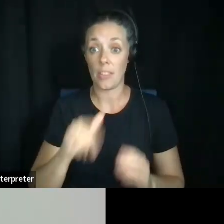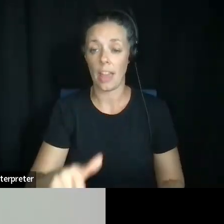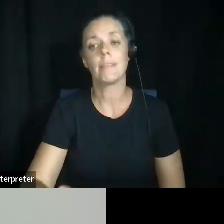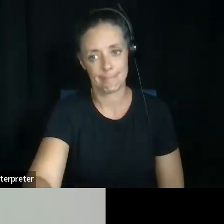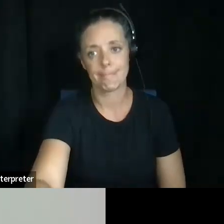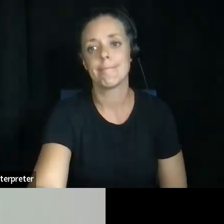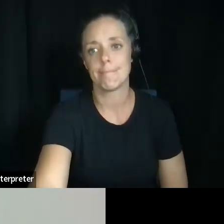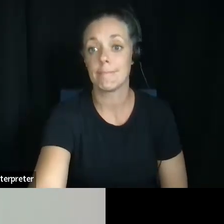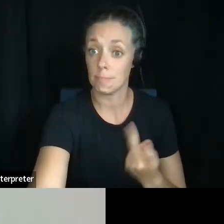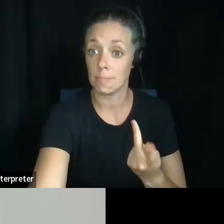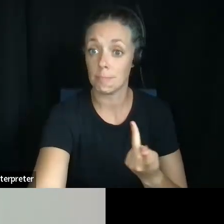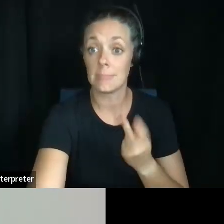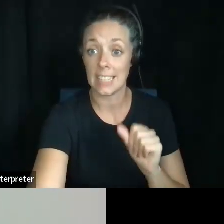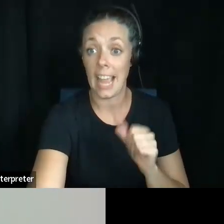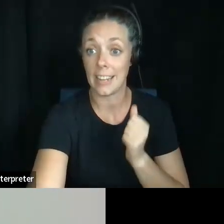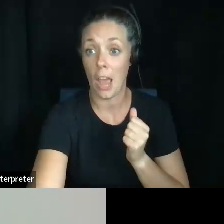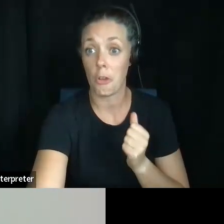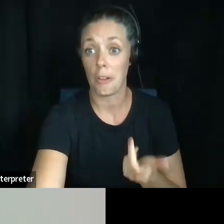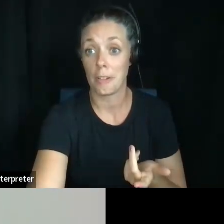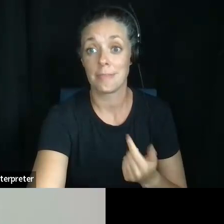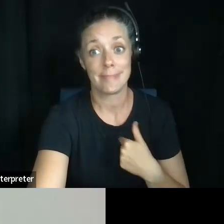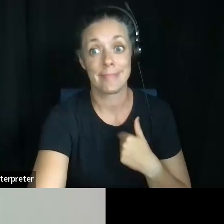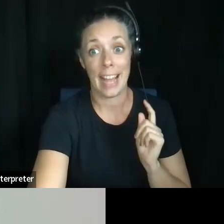You and I can do it together cause I need to update mine too.